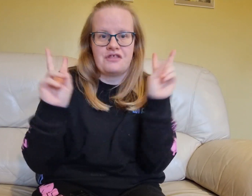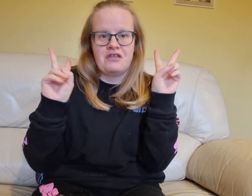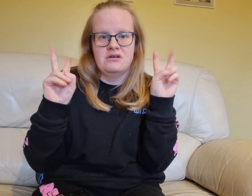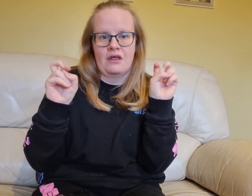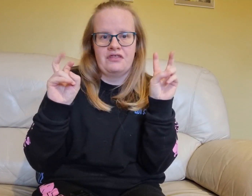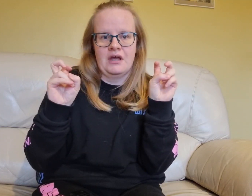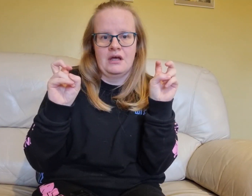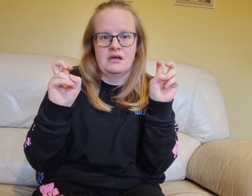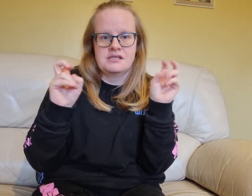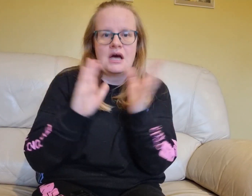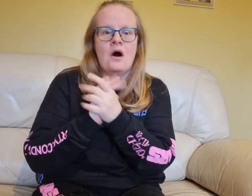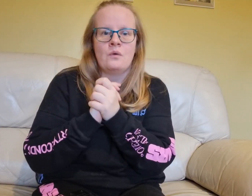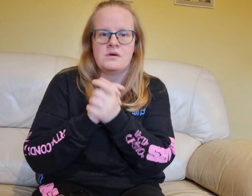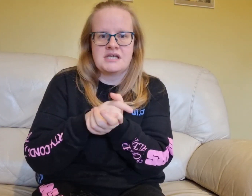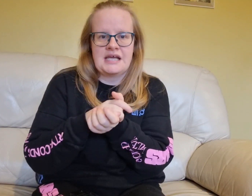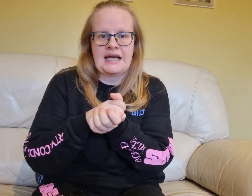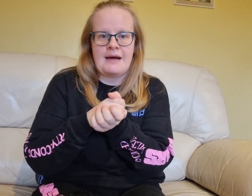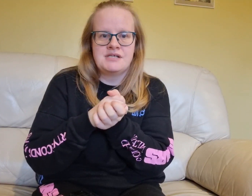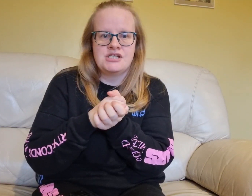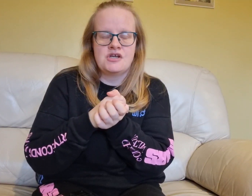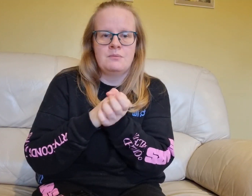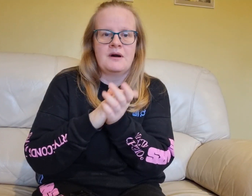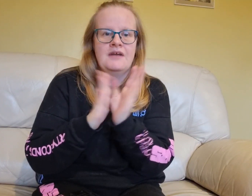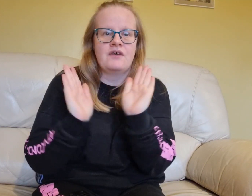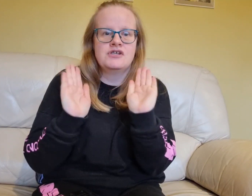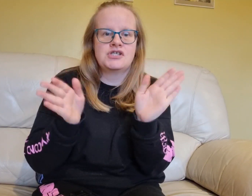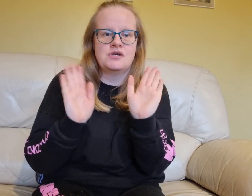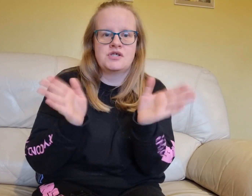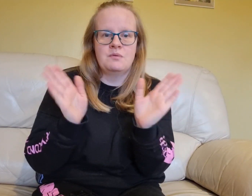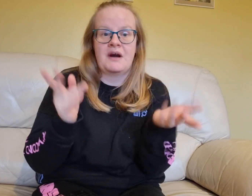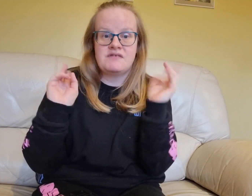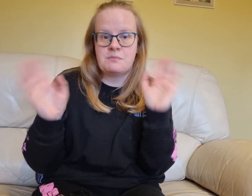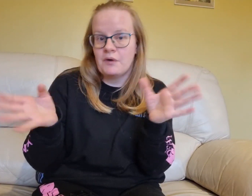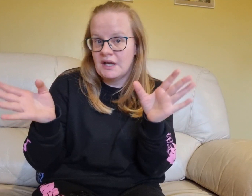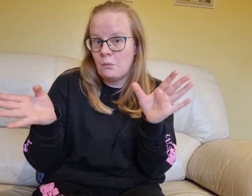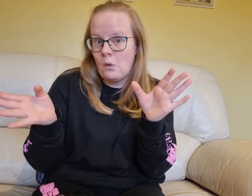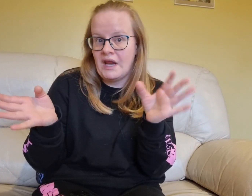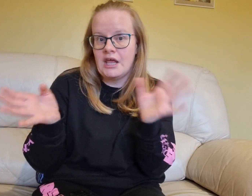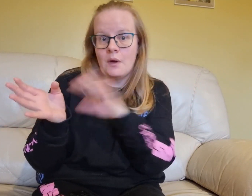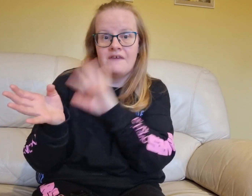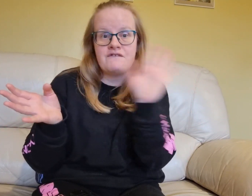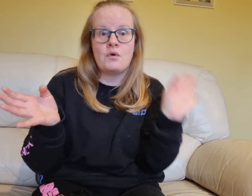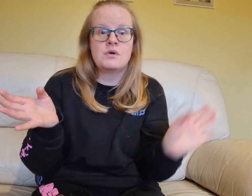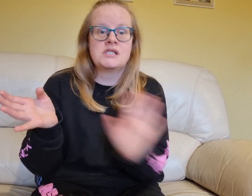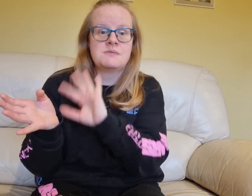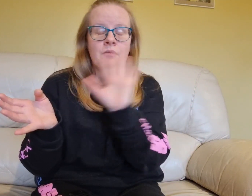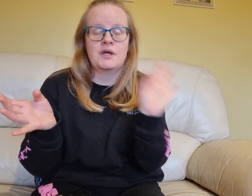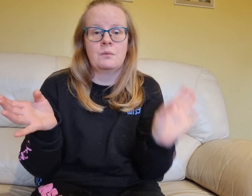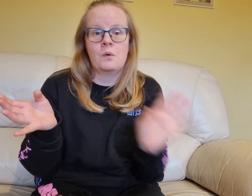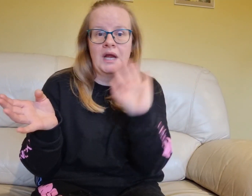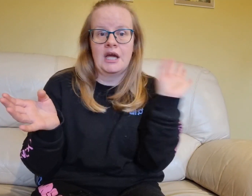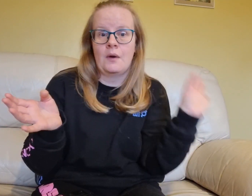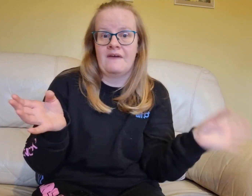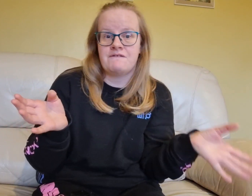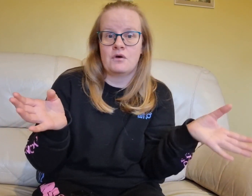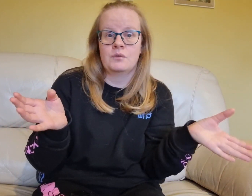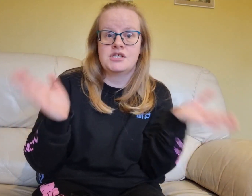the nothings, oh wasn't that Captain so brave, so so brave, spoiler warning going forward, spoiler warning going forward,